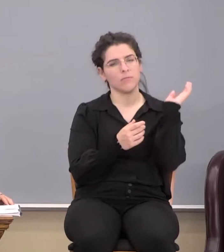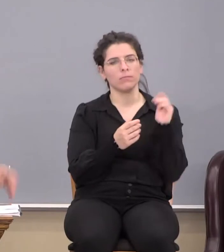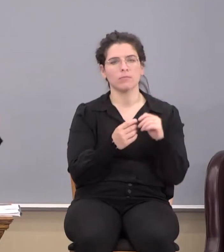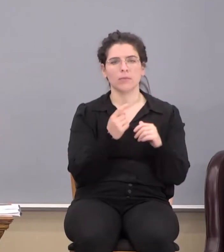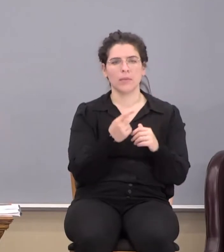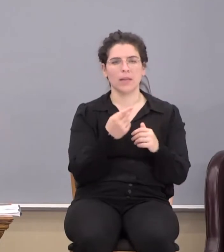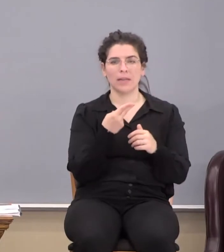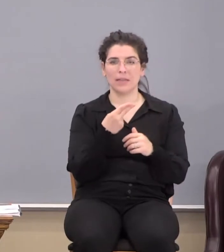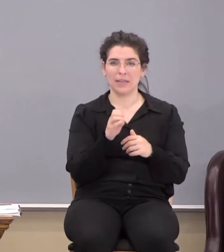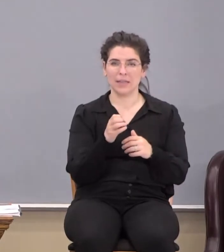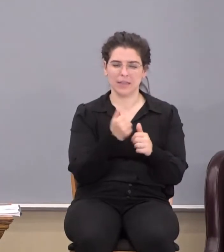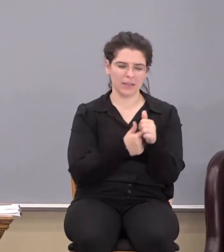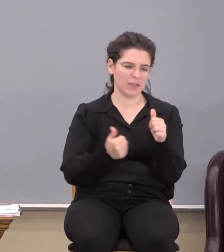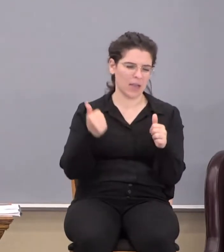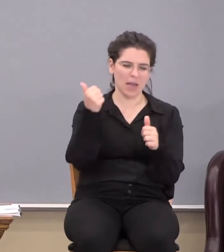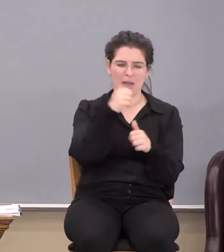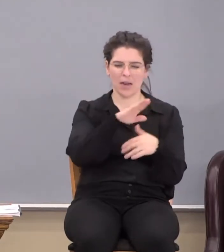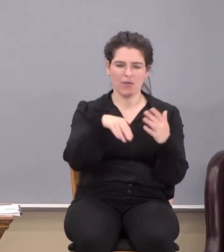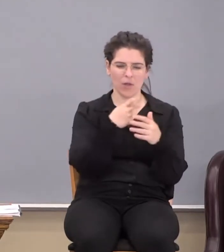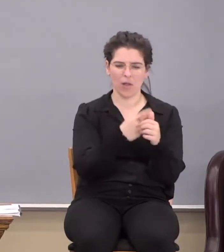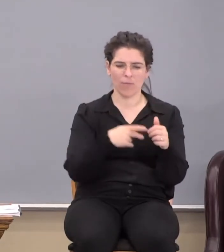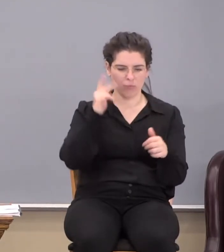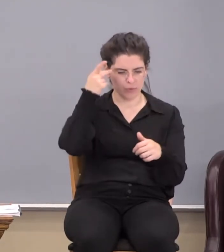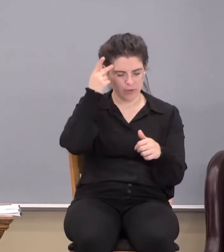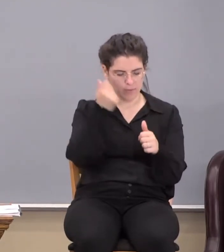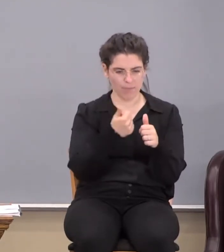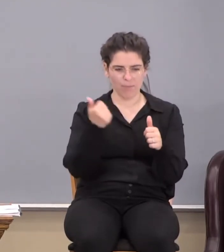And he is the head of all principality and power.